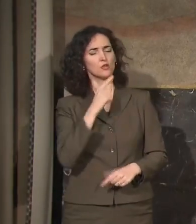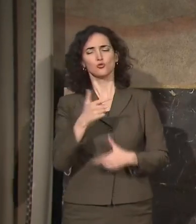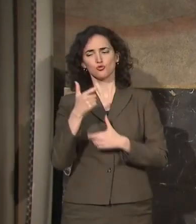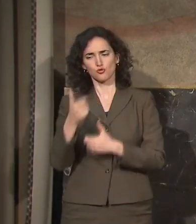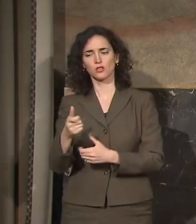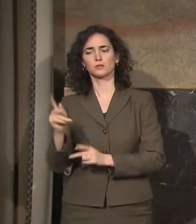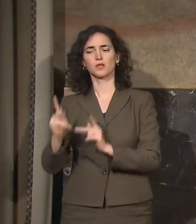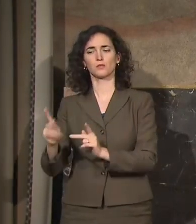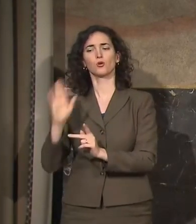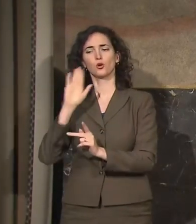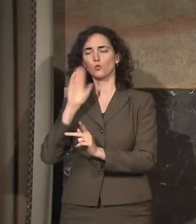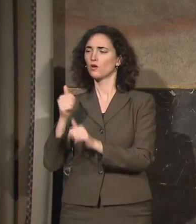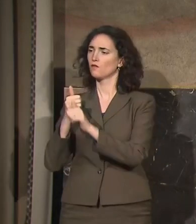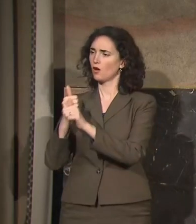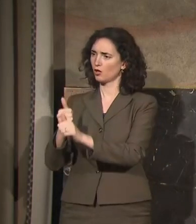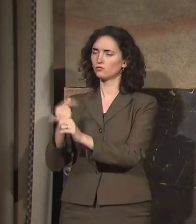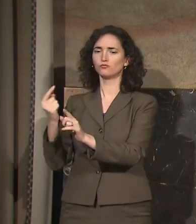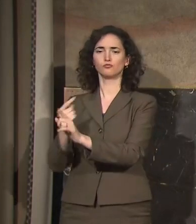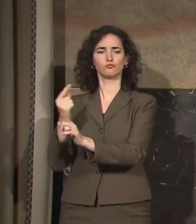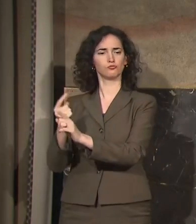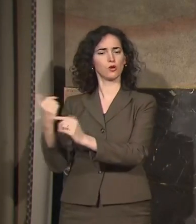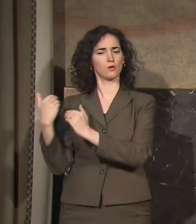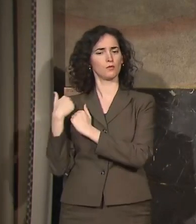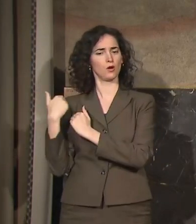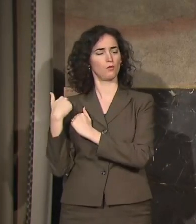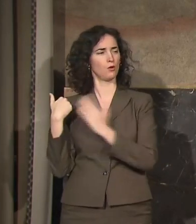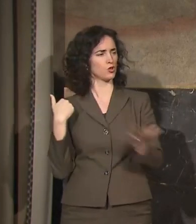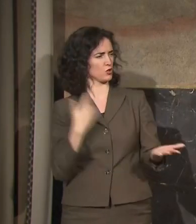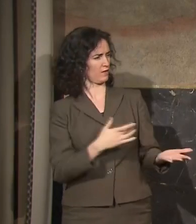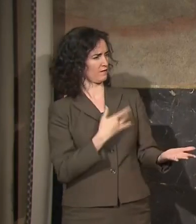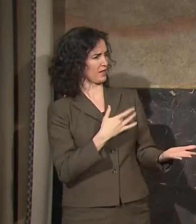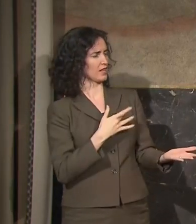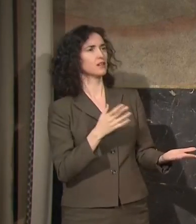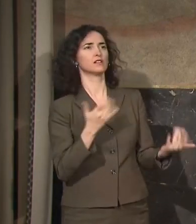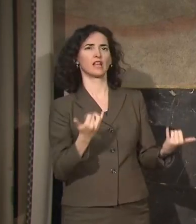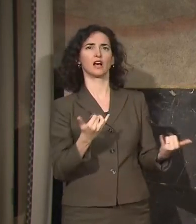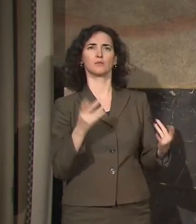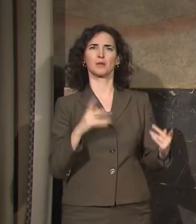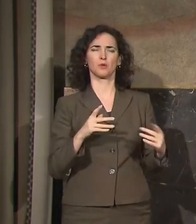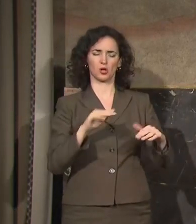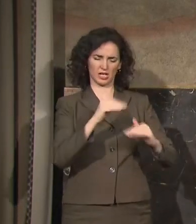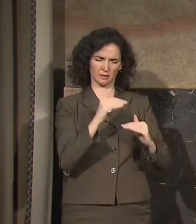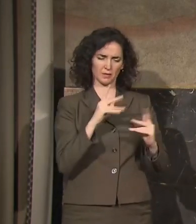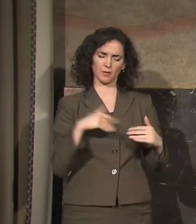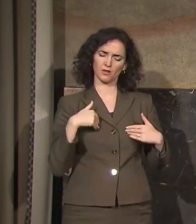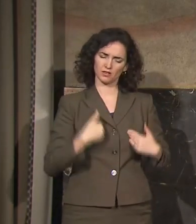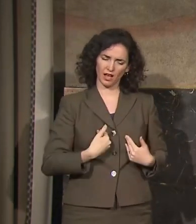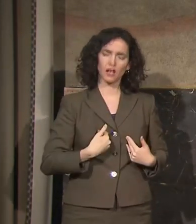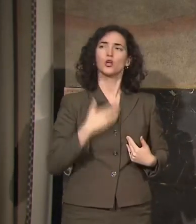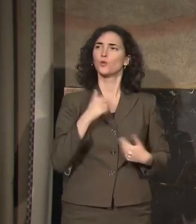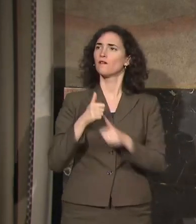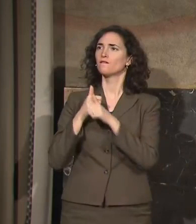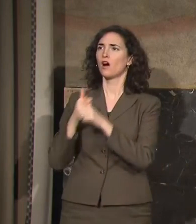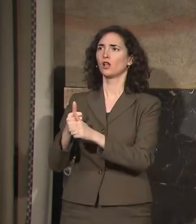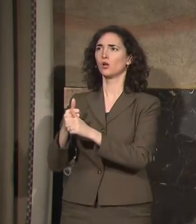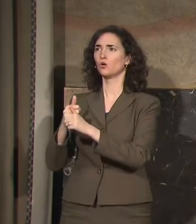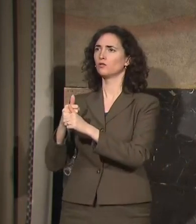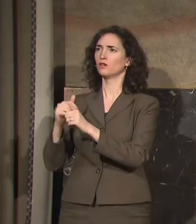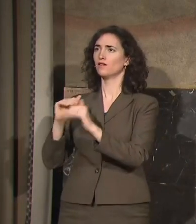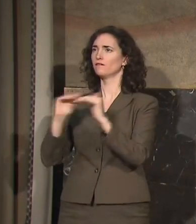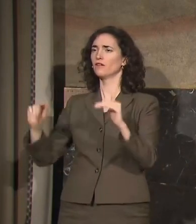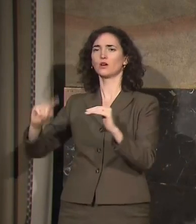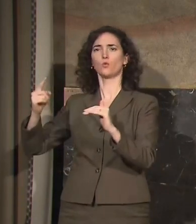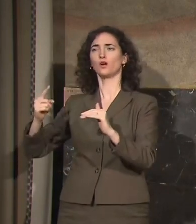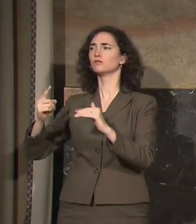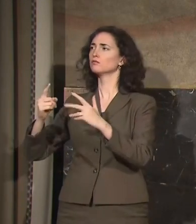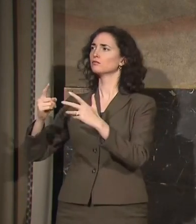just tired of the restrictions and therefore they're going to apply those rules for phase one? Do think they're more fearful of testing and confident?